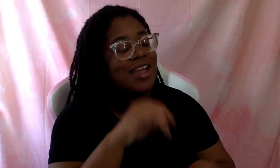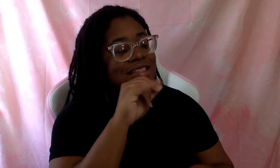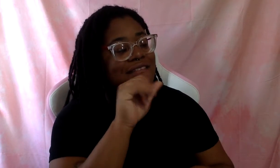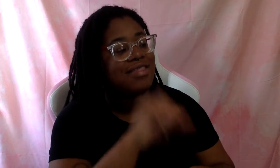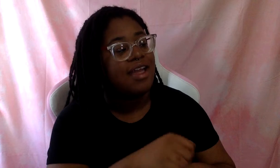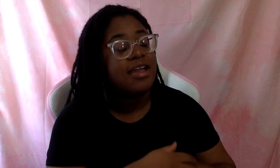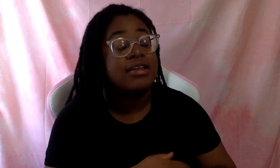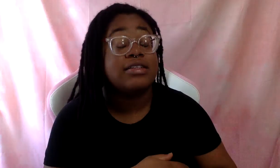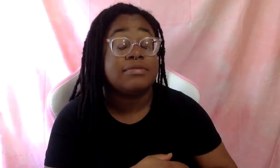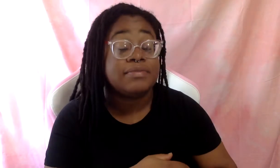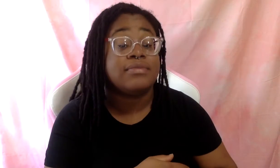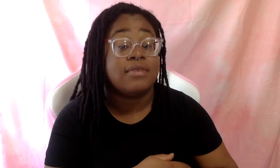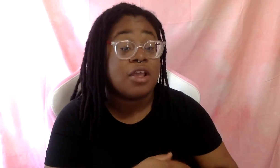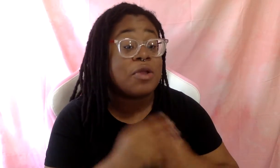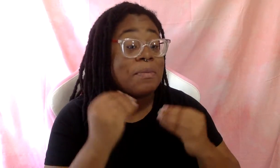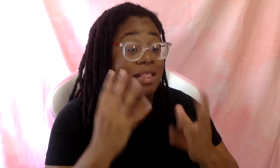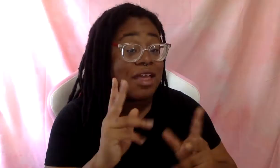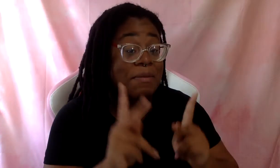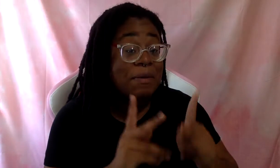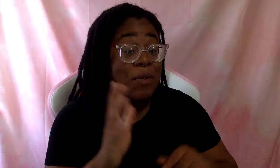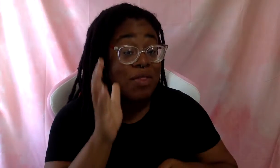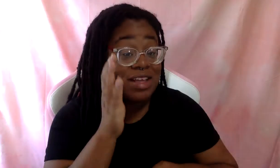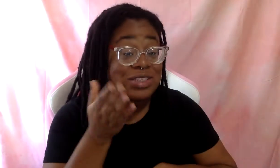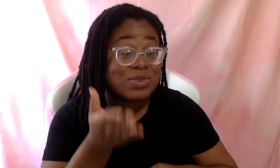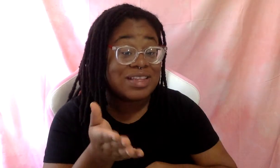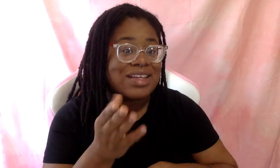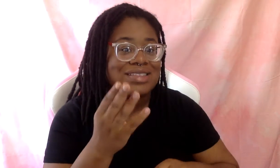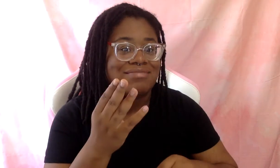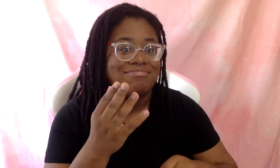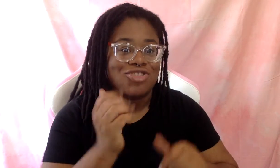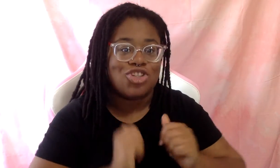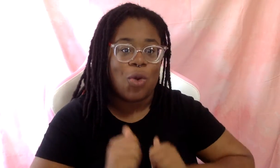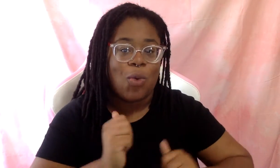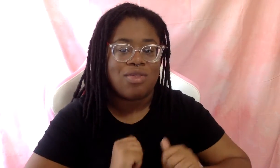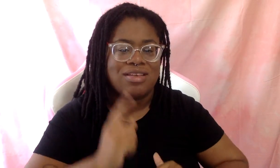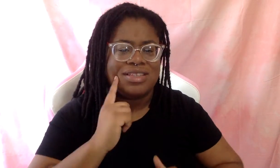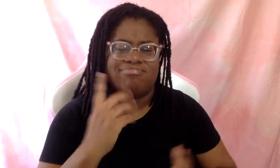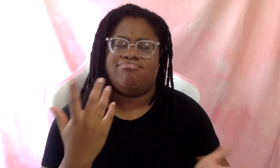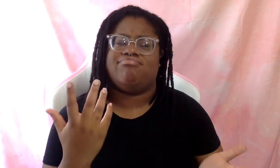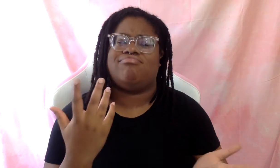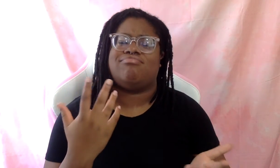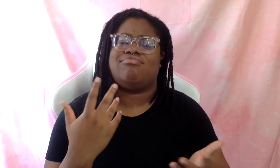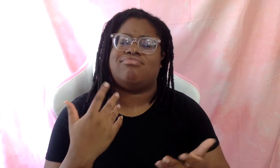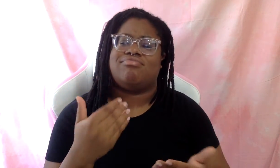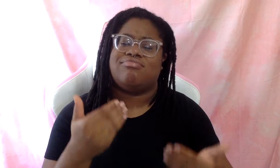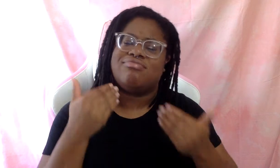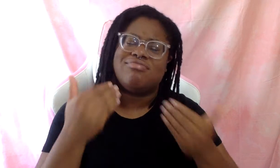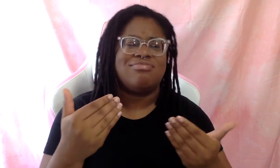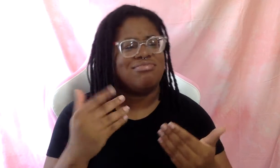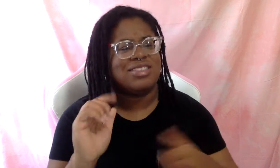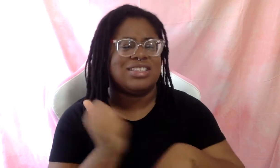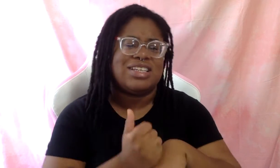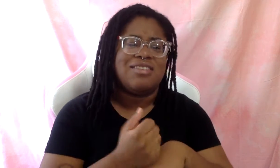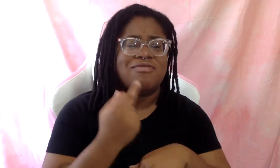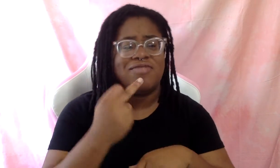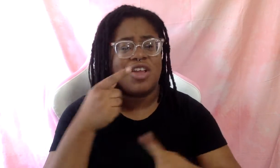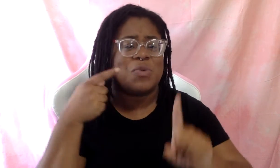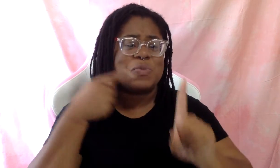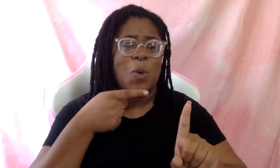There are going to be people who listen to this episode and say, you know what, let's have some fucking goals in this beach. Like, let's, let's have